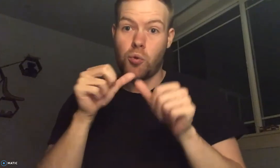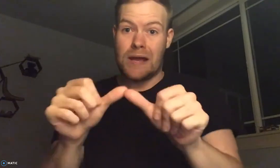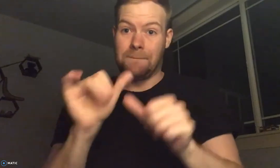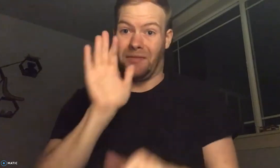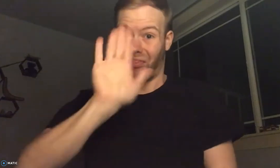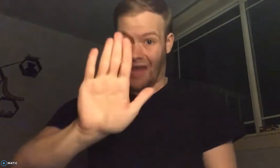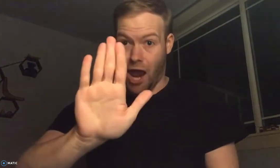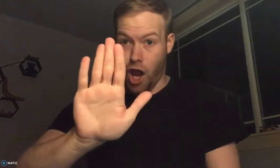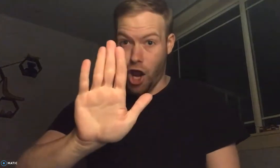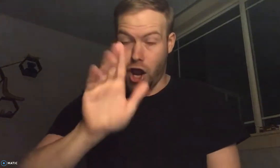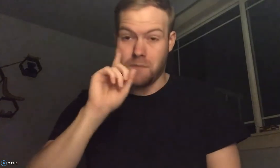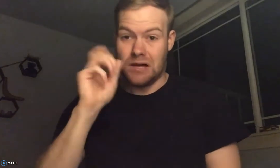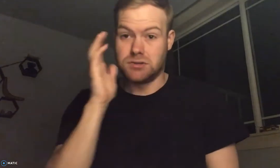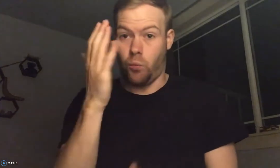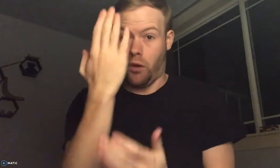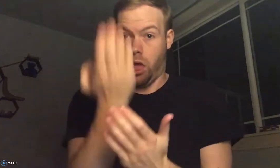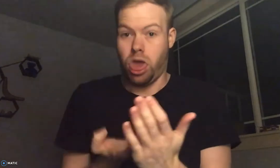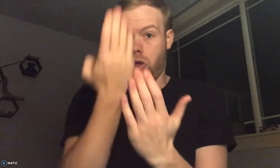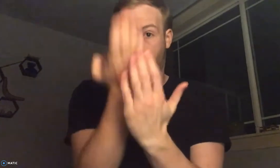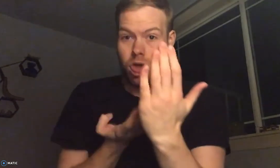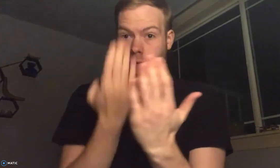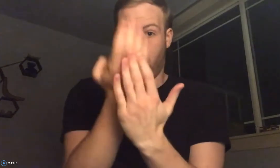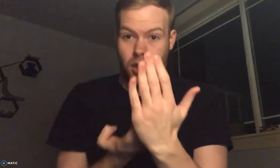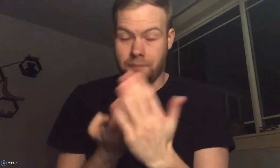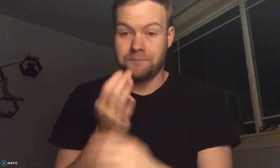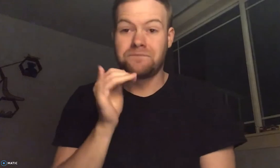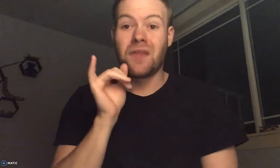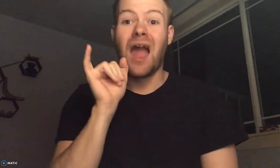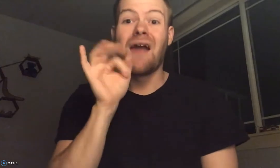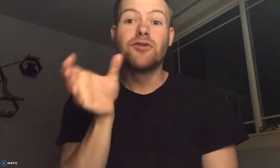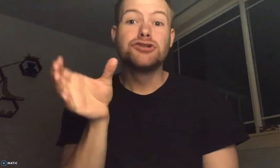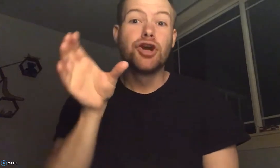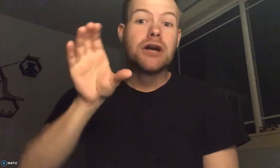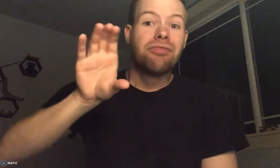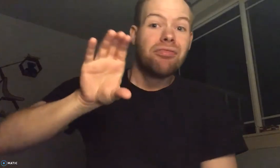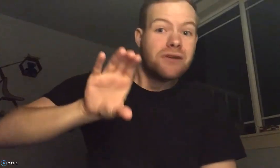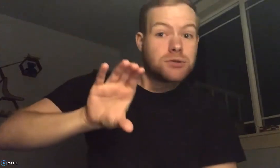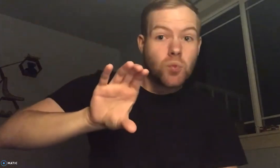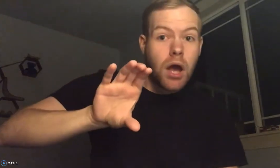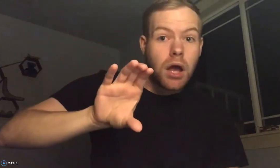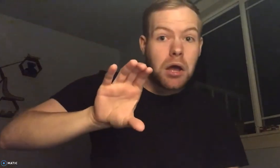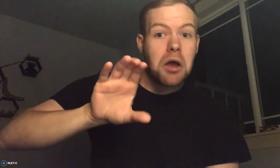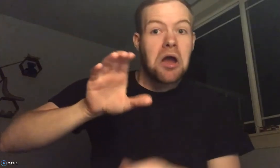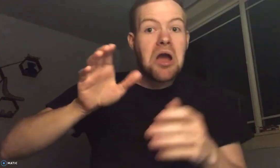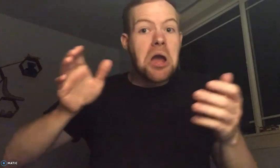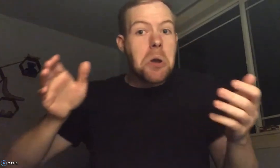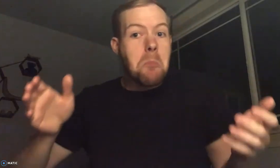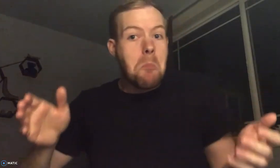One problem is that you have to put your phone up and it can keep sliding down and falling. But when you